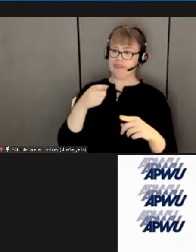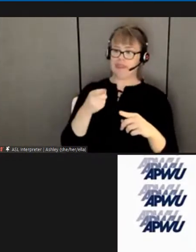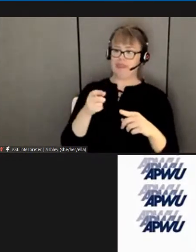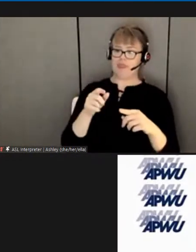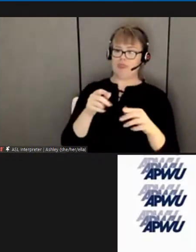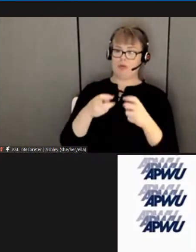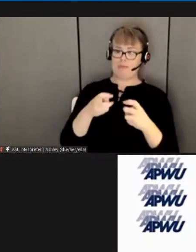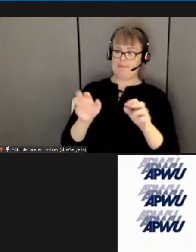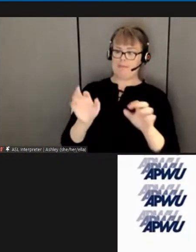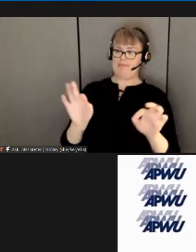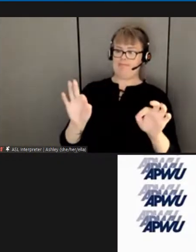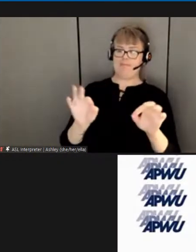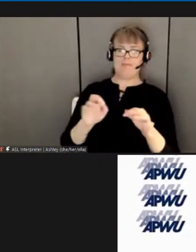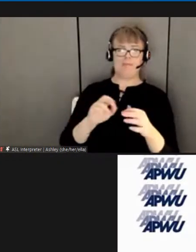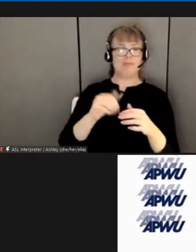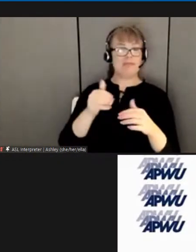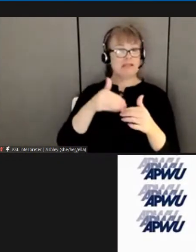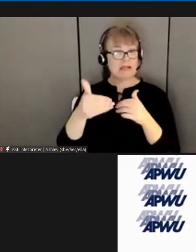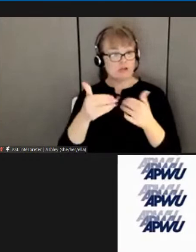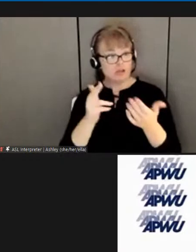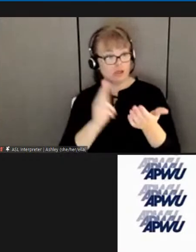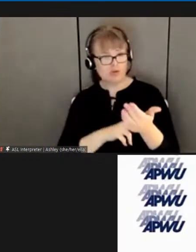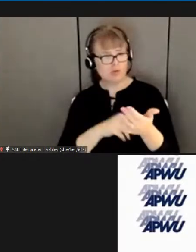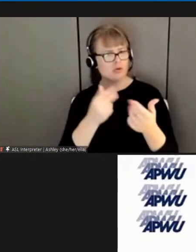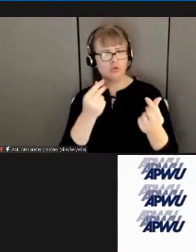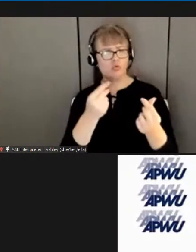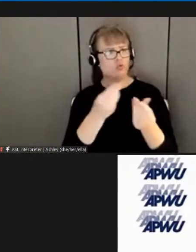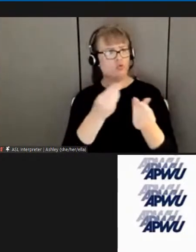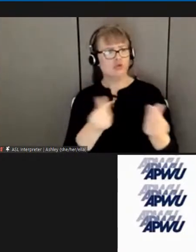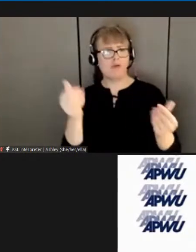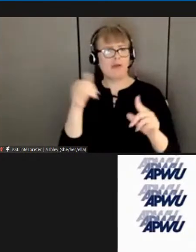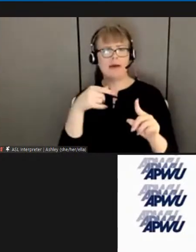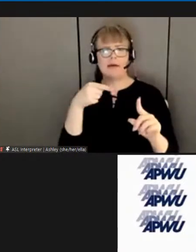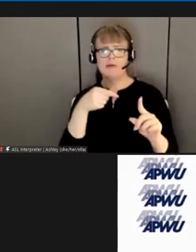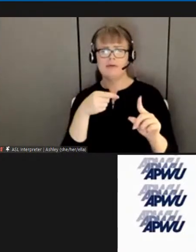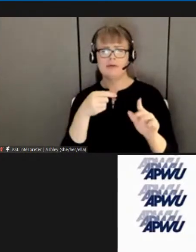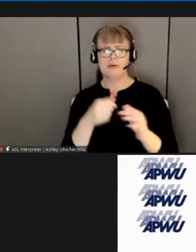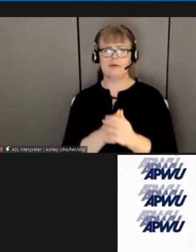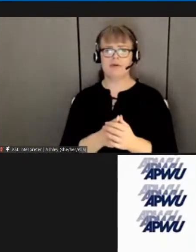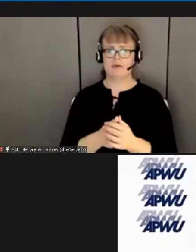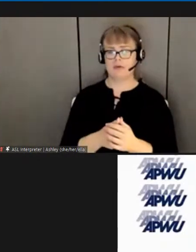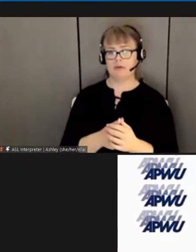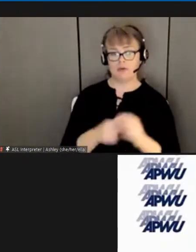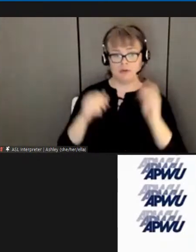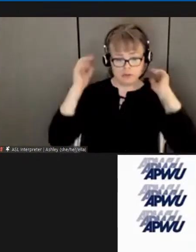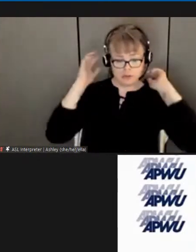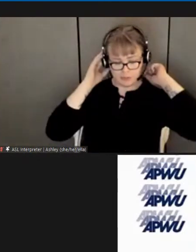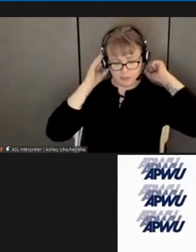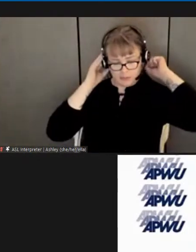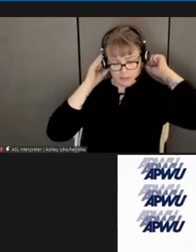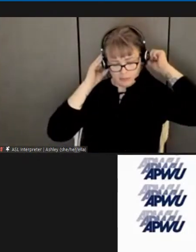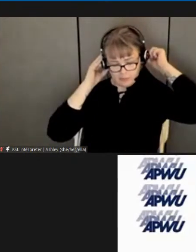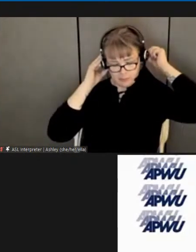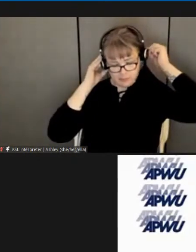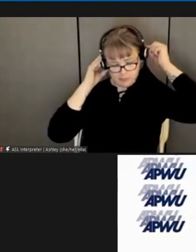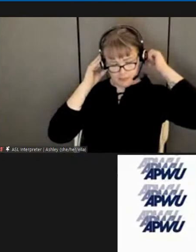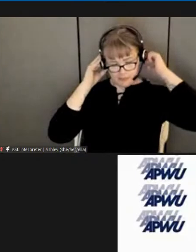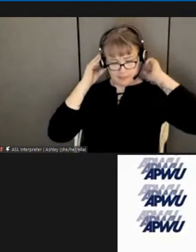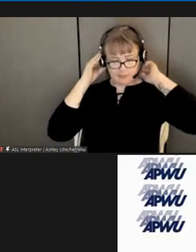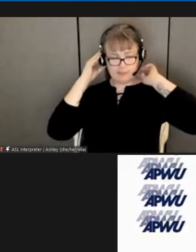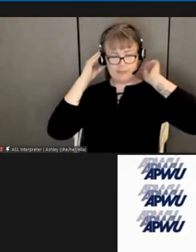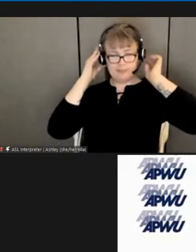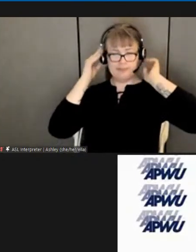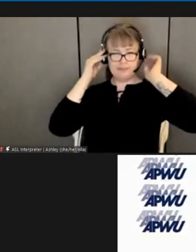thanks for the question i'm not sure i can agree with you don that the most most important issue uh in this contract